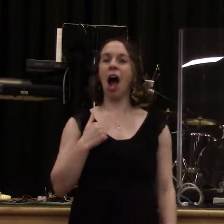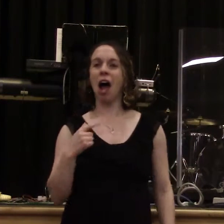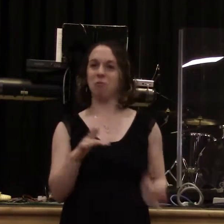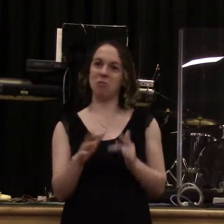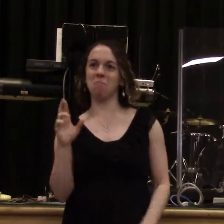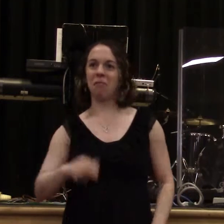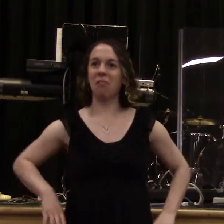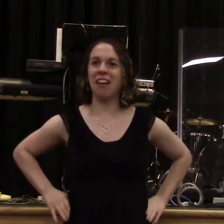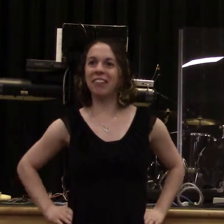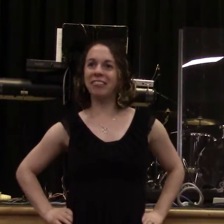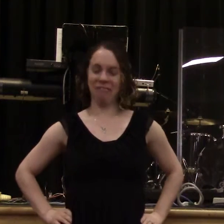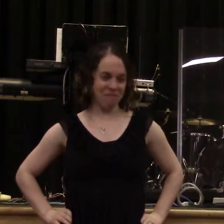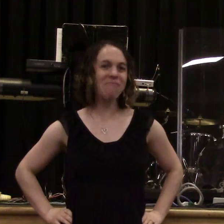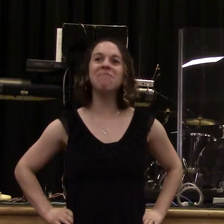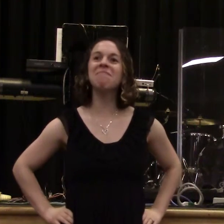what? I'm a bond servant of Jesus Christ.